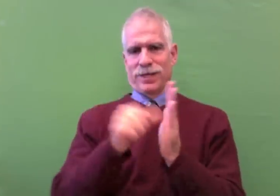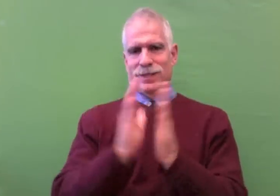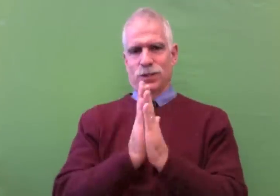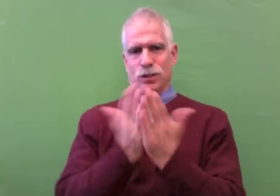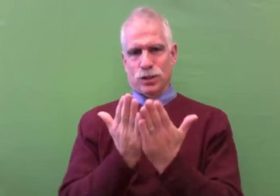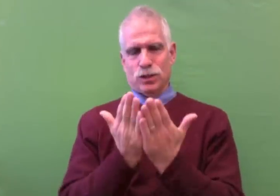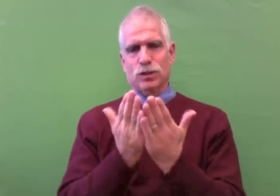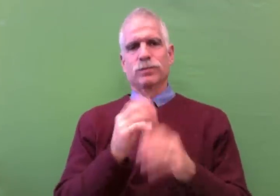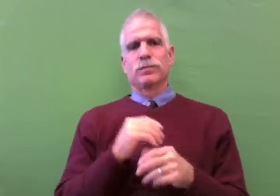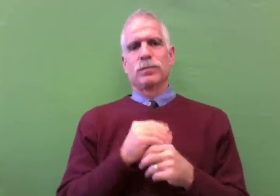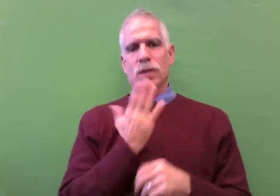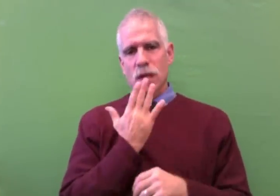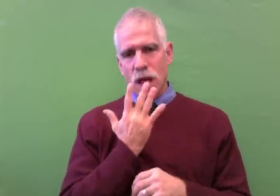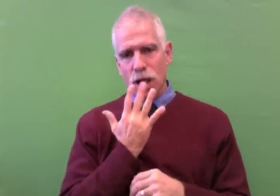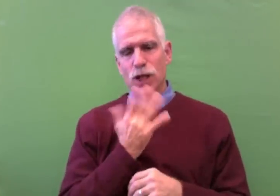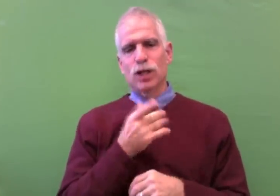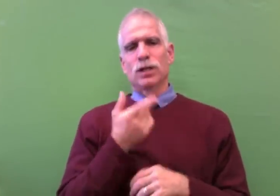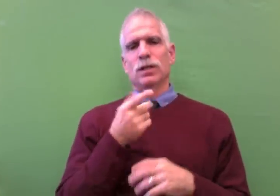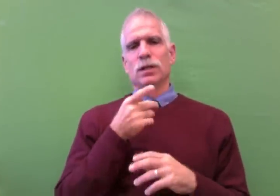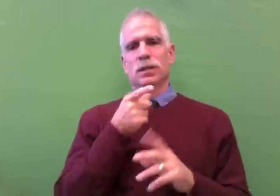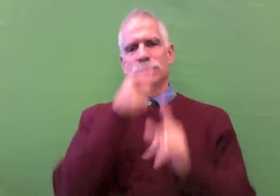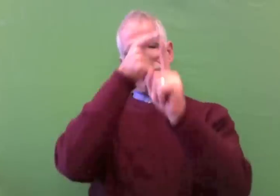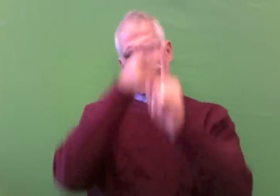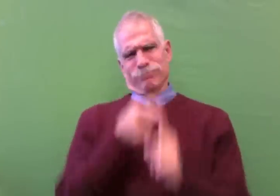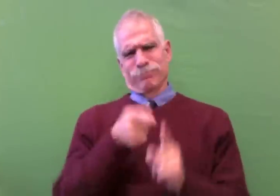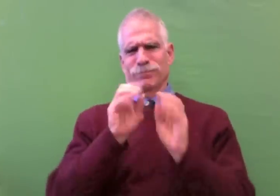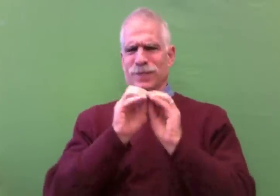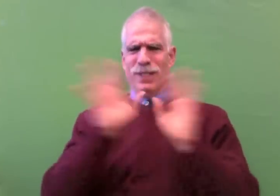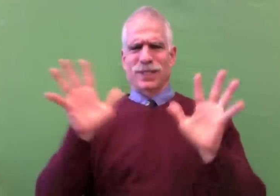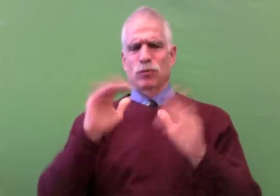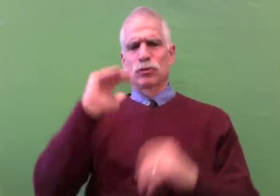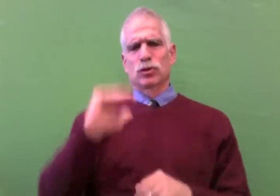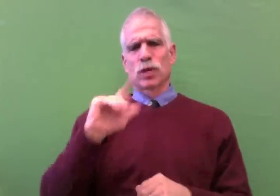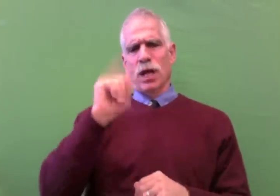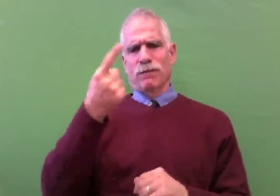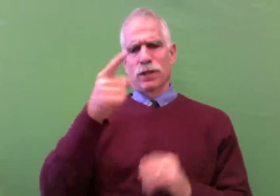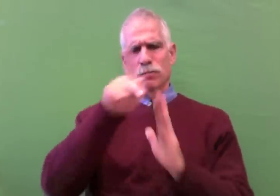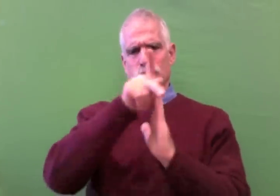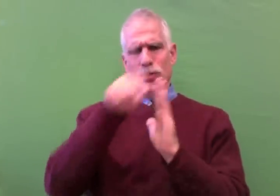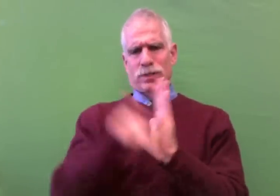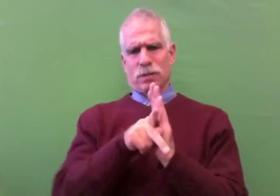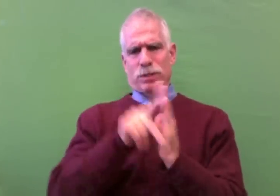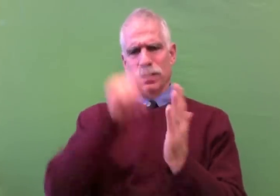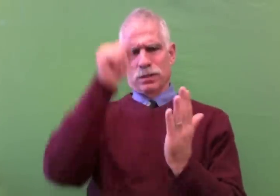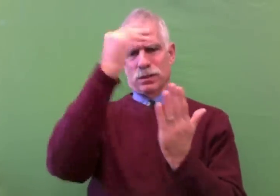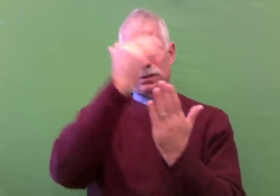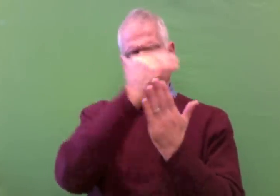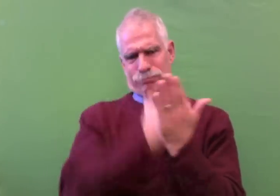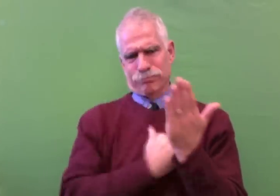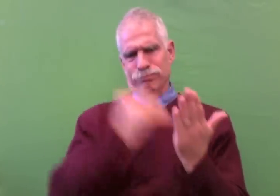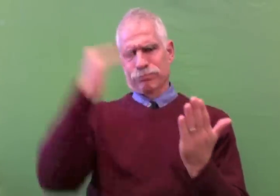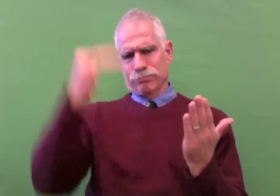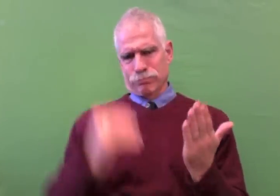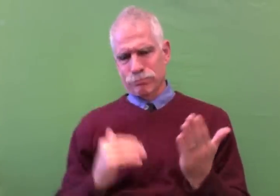The brochure is five pages, in color, and it details child first principles,